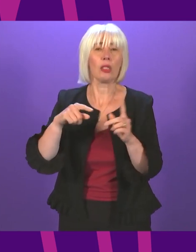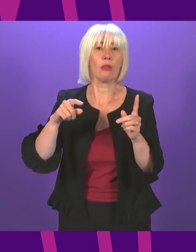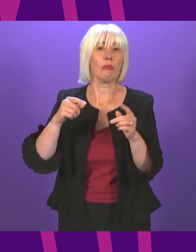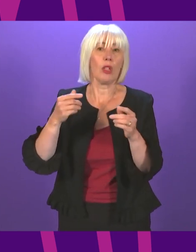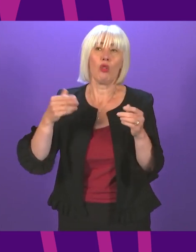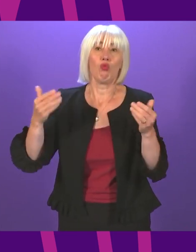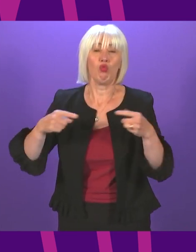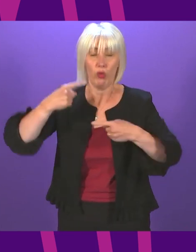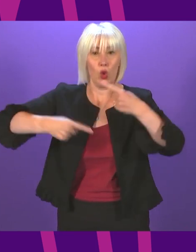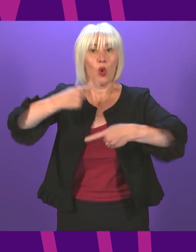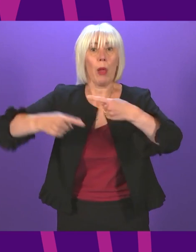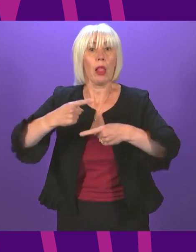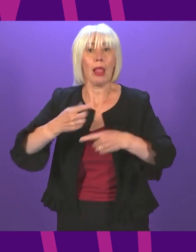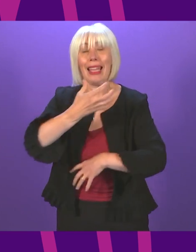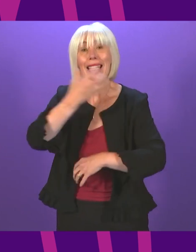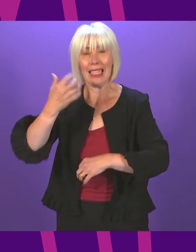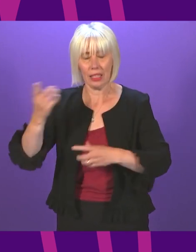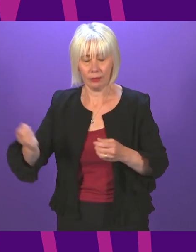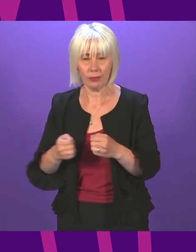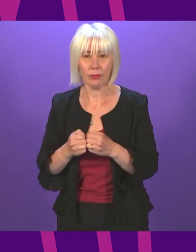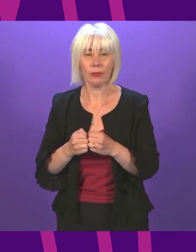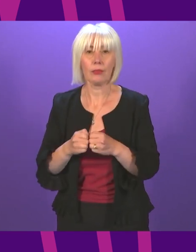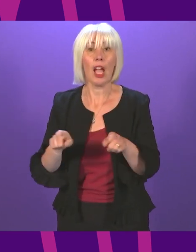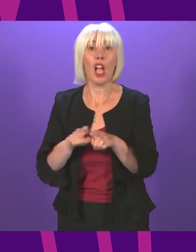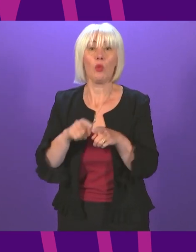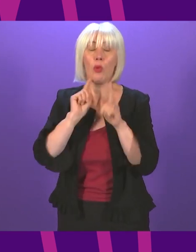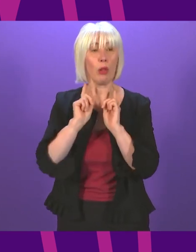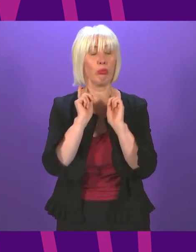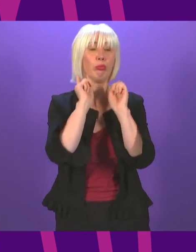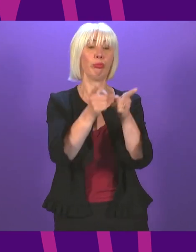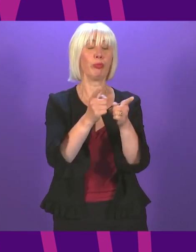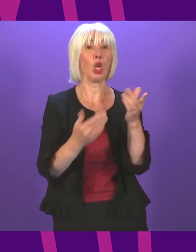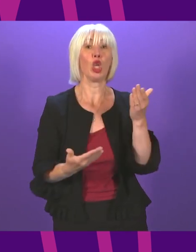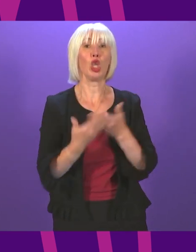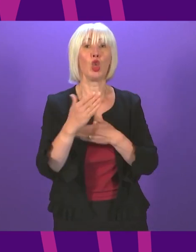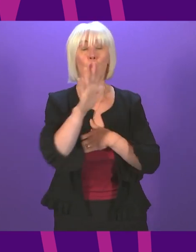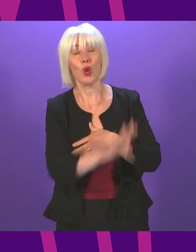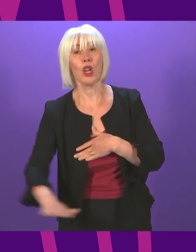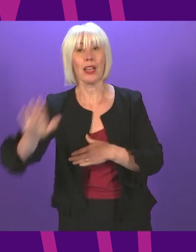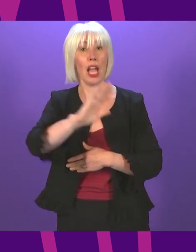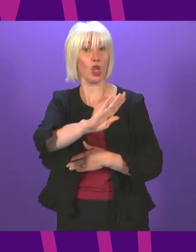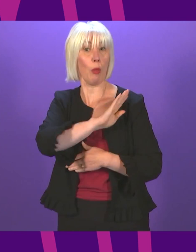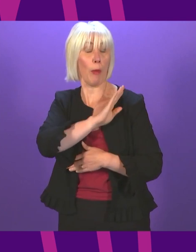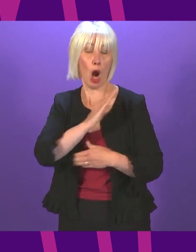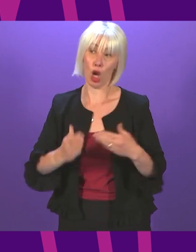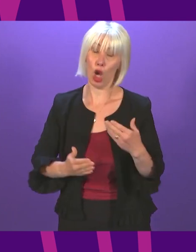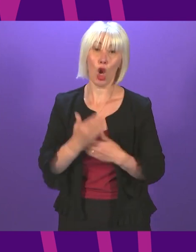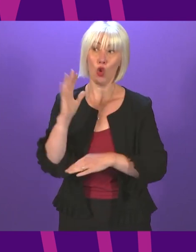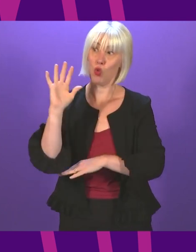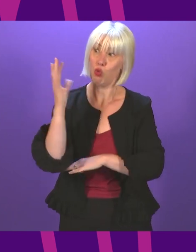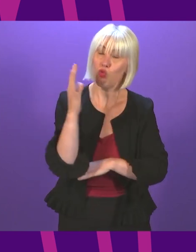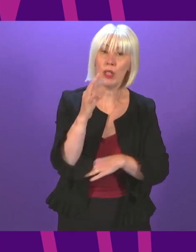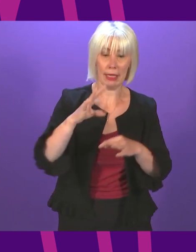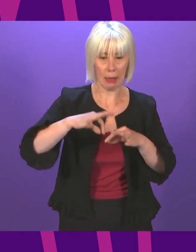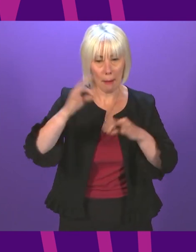our natural environment. We will designate a new national park, plant more trees, including more native species, and protect more